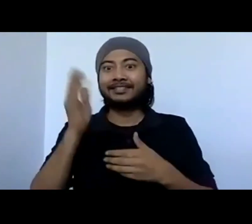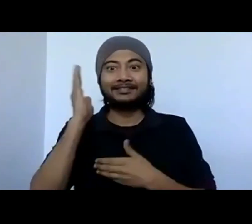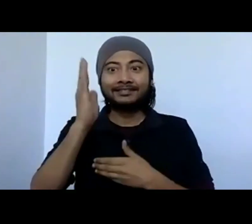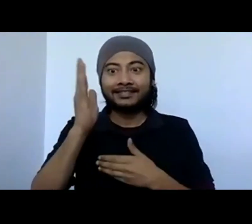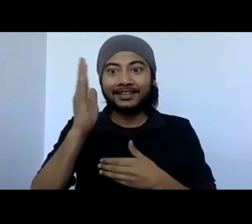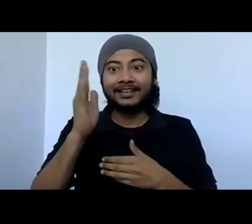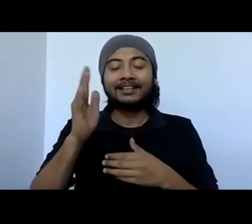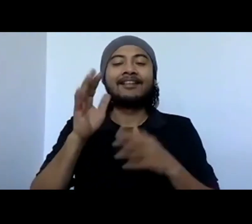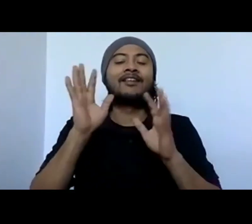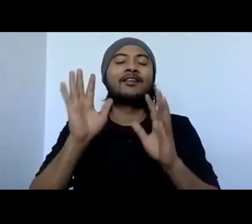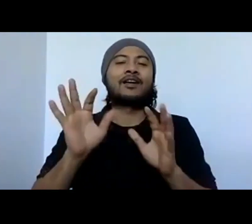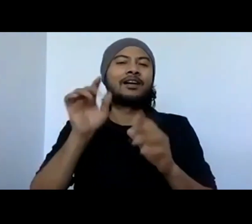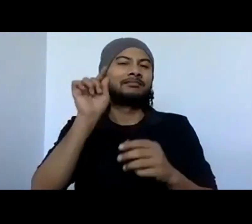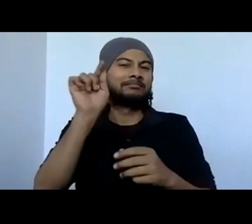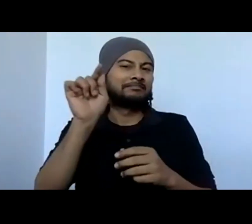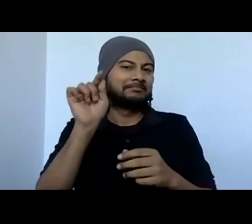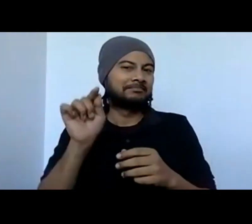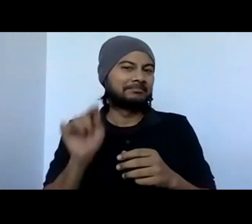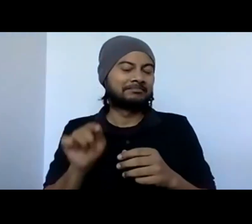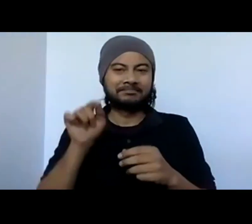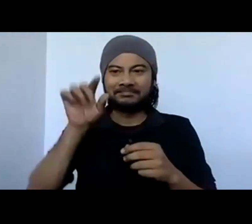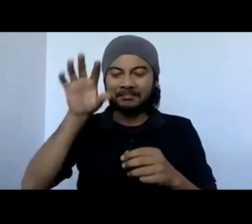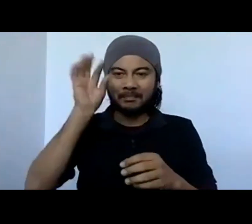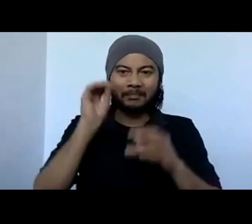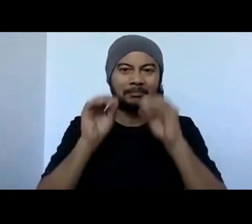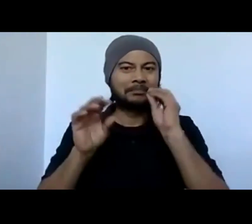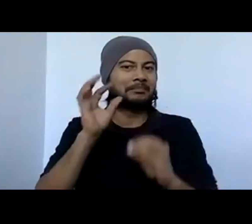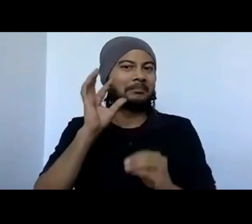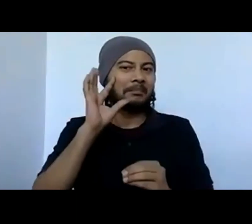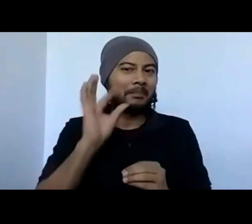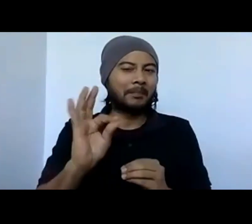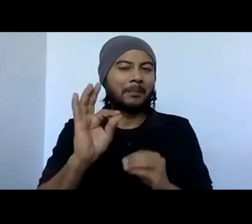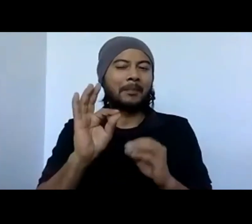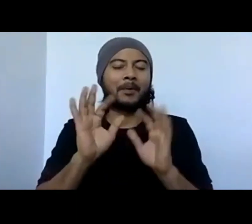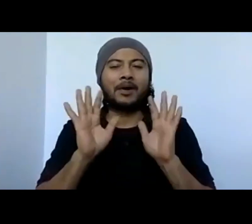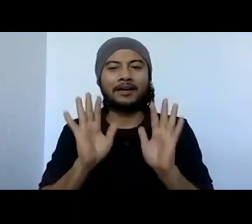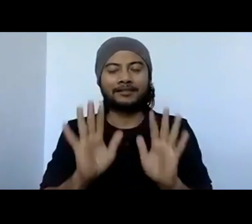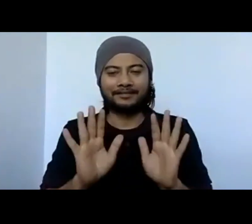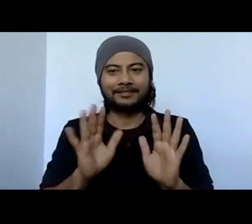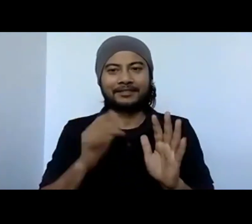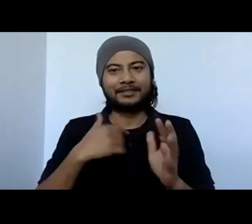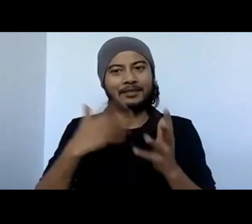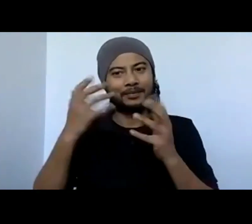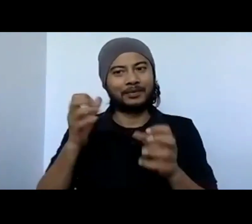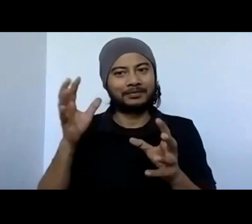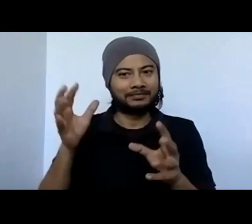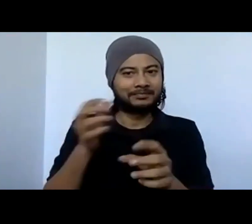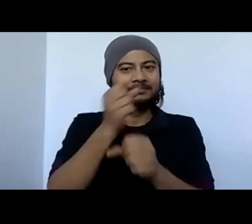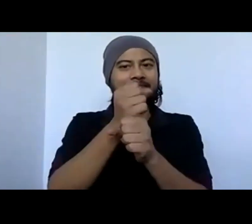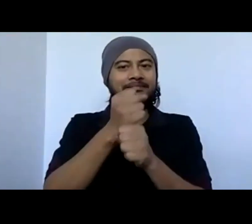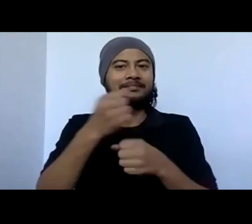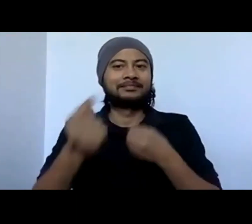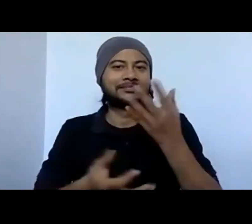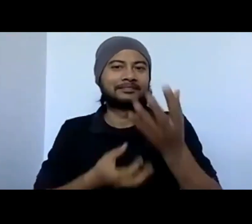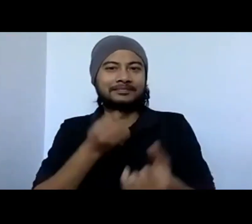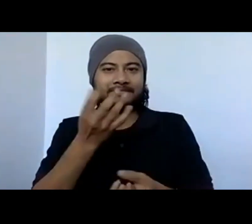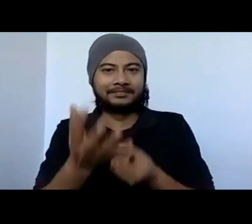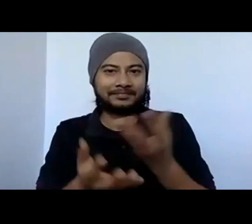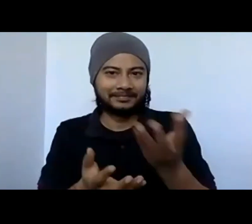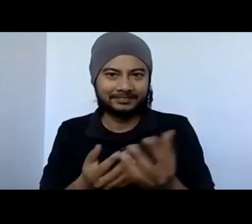I'm tempted to point out a couple of them, but again, that I've been, you know, getting